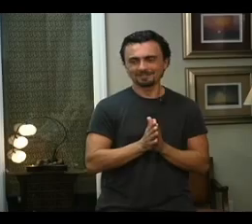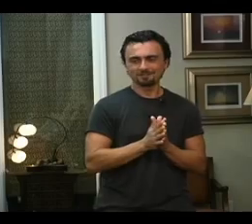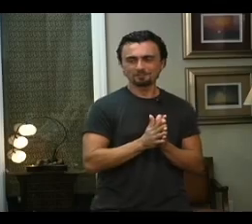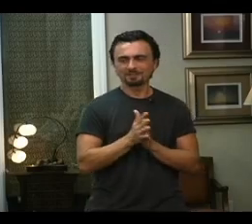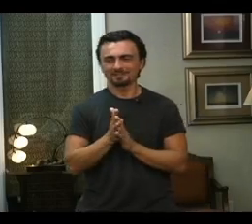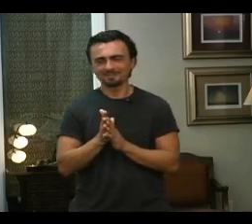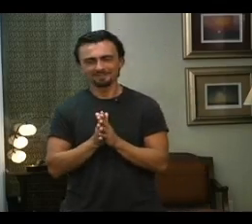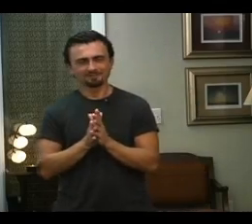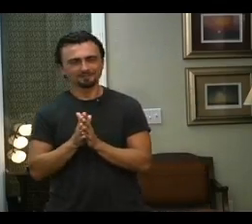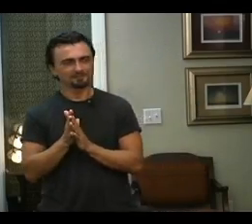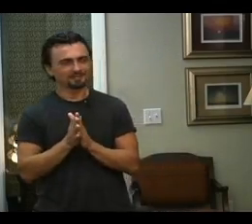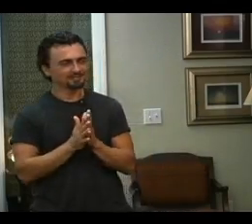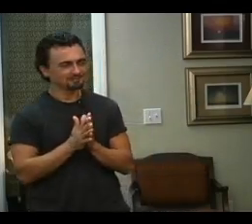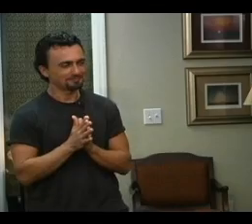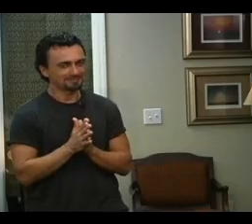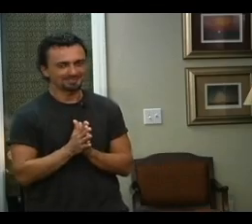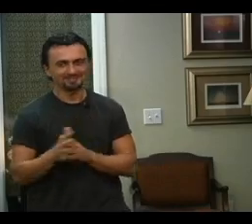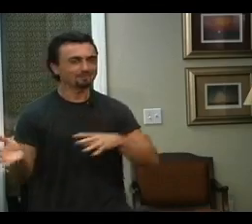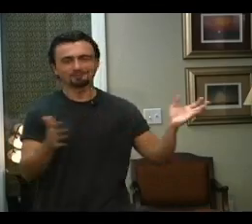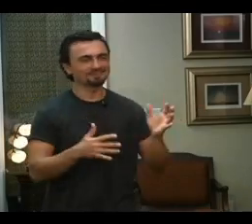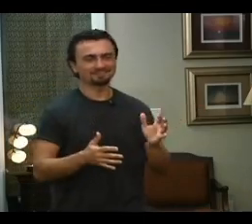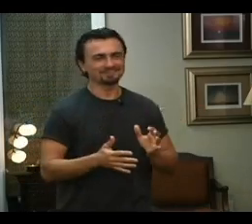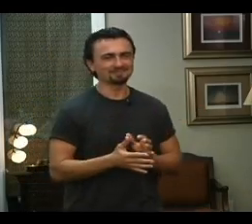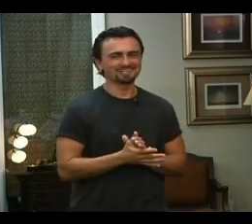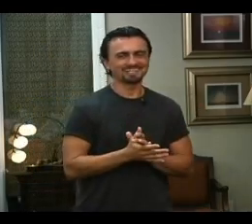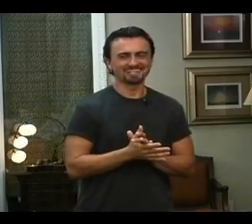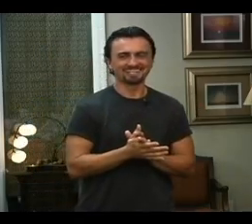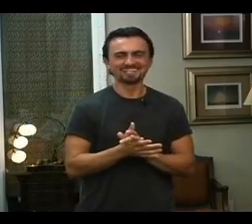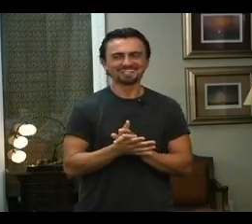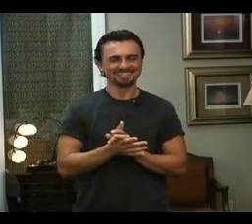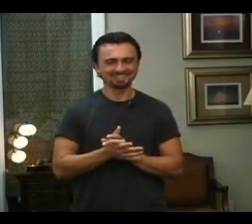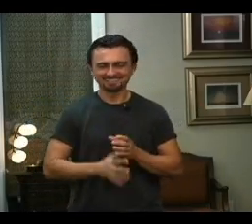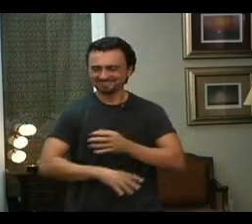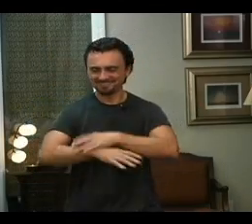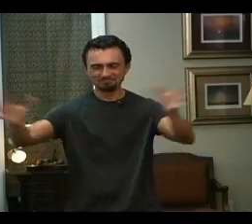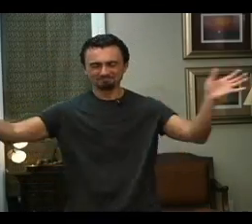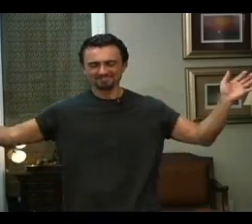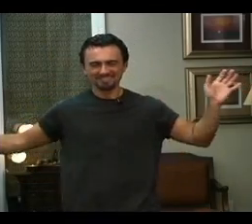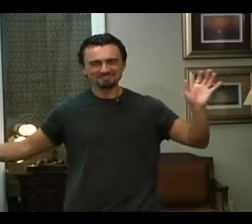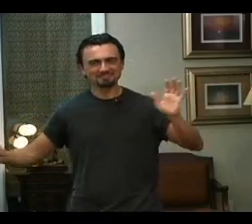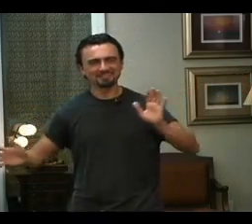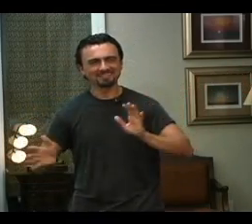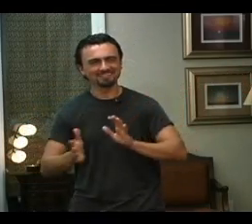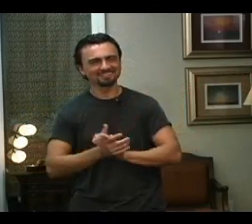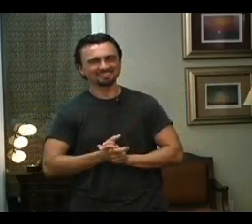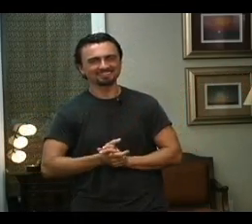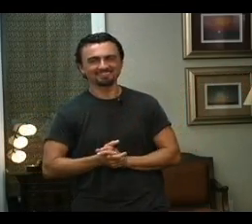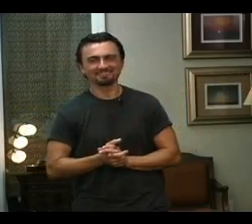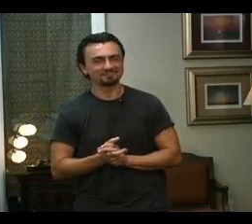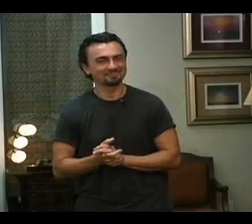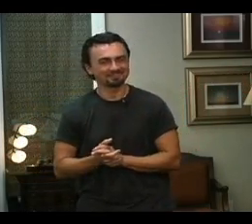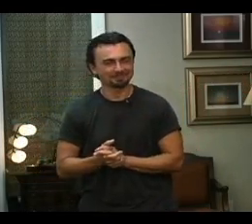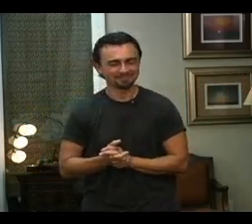everybody talks about it differently That's why we don't talk about it Is exactly what it looks We just have the energy around this and it's easier to deal with